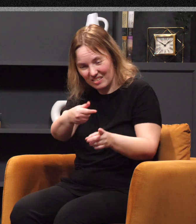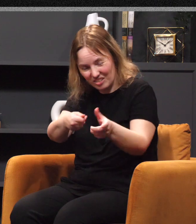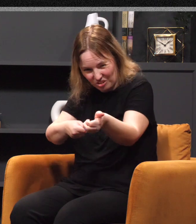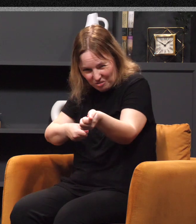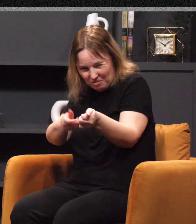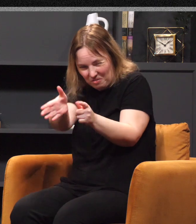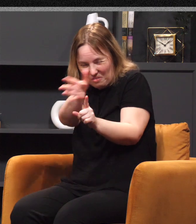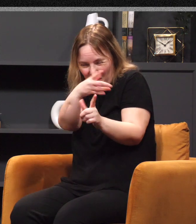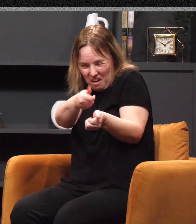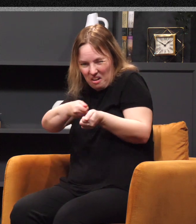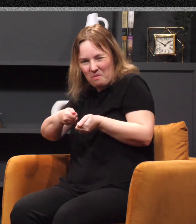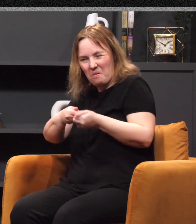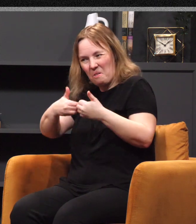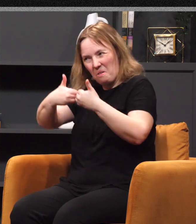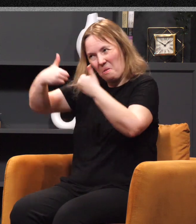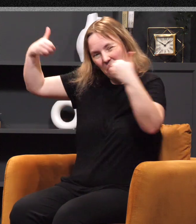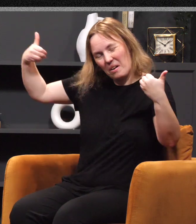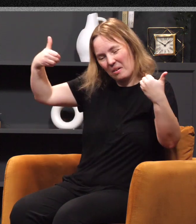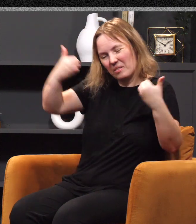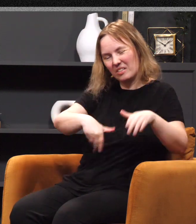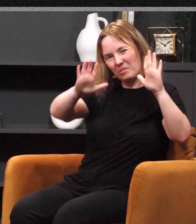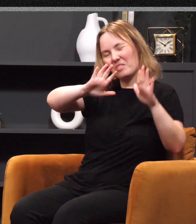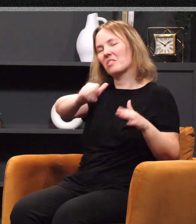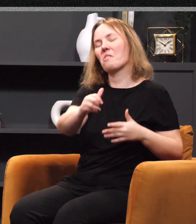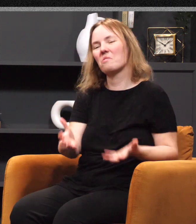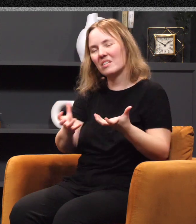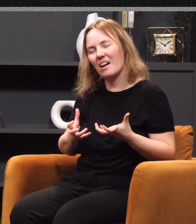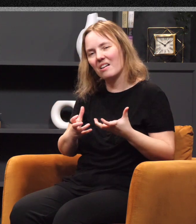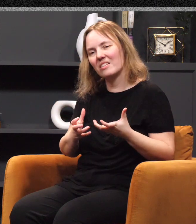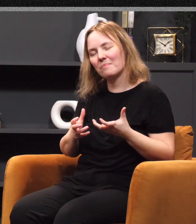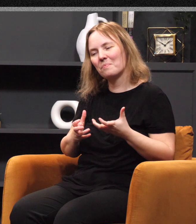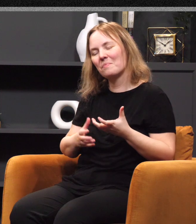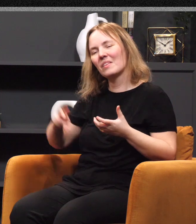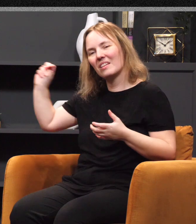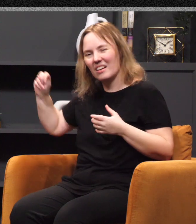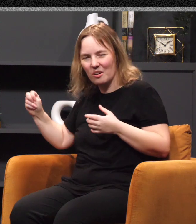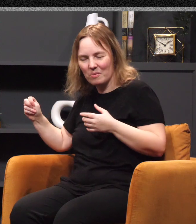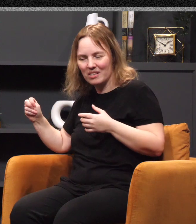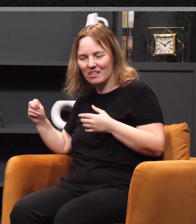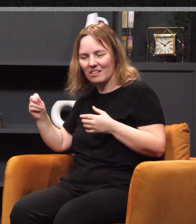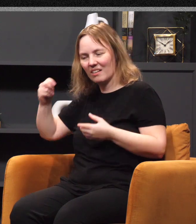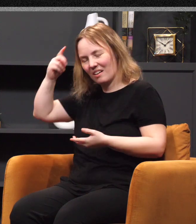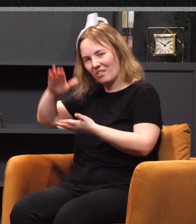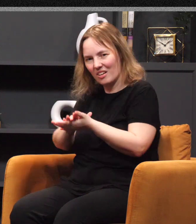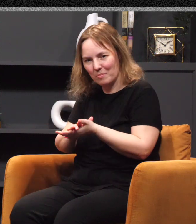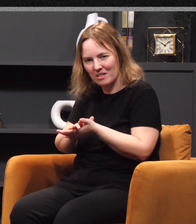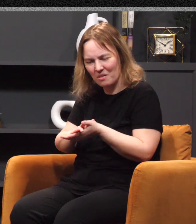give in to their own desires. You see, Naomi and her husband, it seems, they were enticed and lured away by wanting to